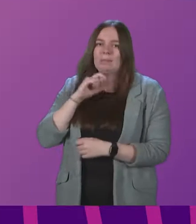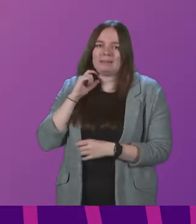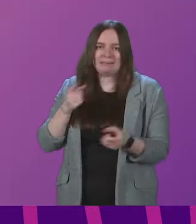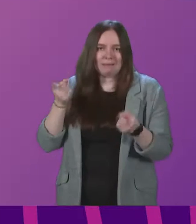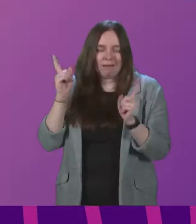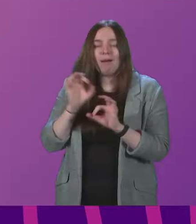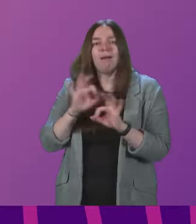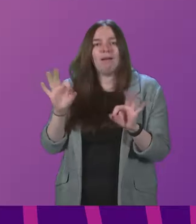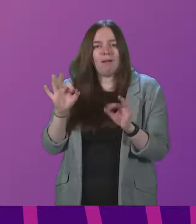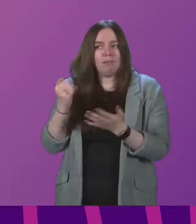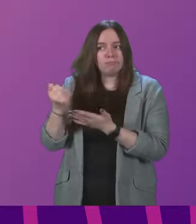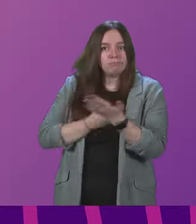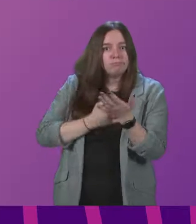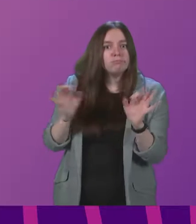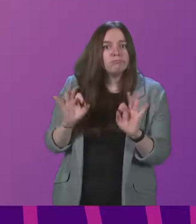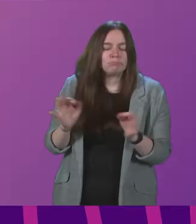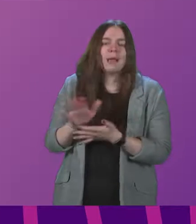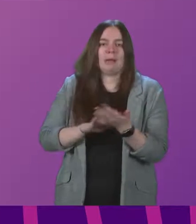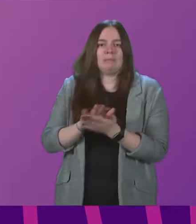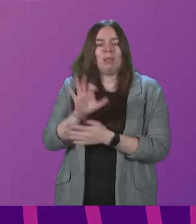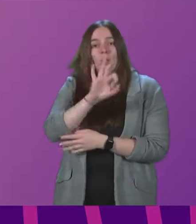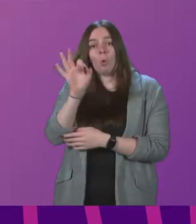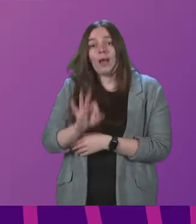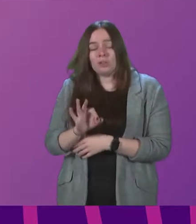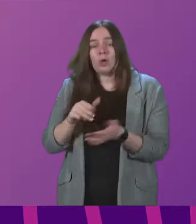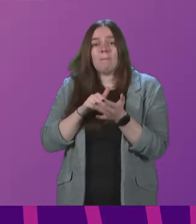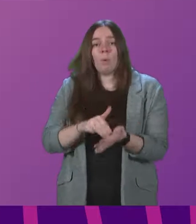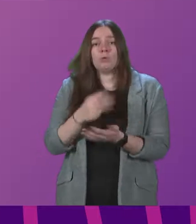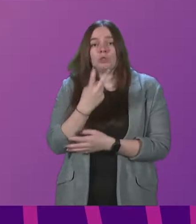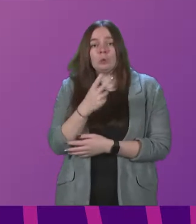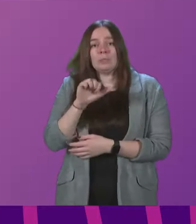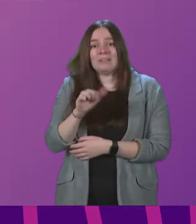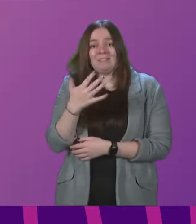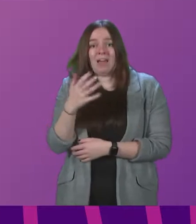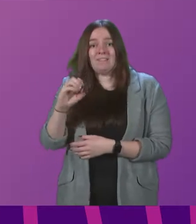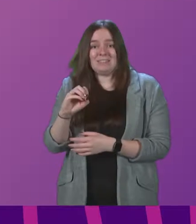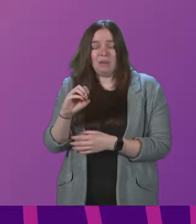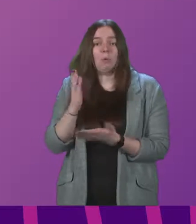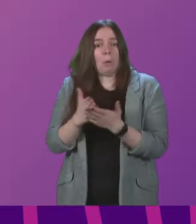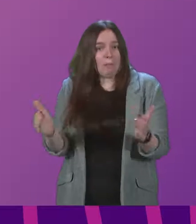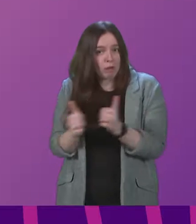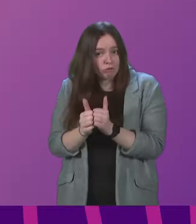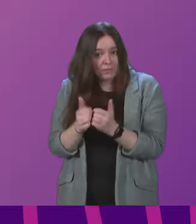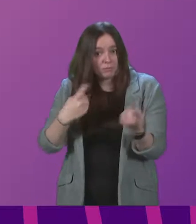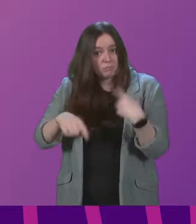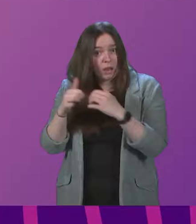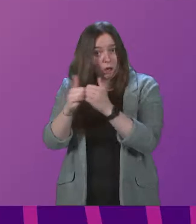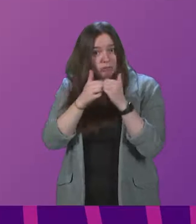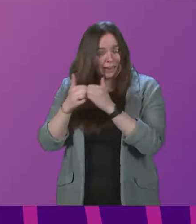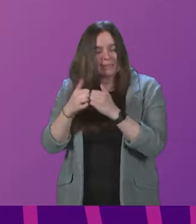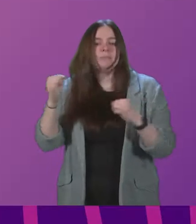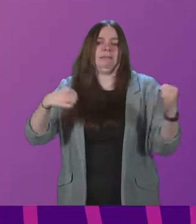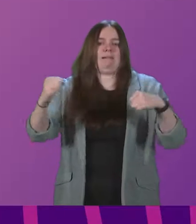No member has asked to speak against the motion. Therefore, the question is that motion 2650 be agreed. Are we all agreed?